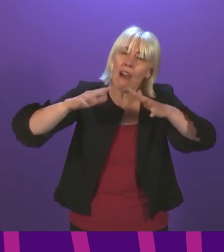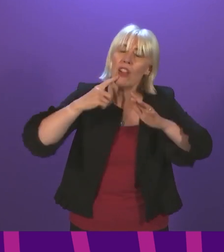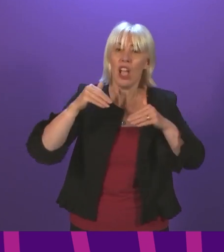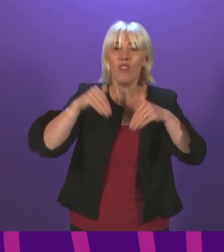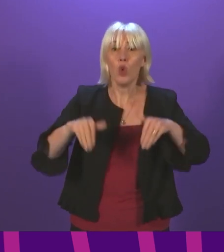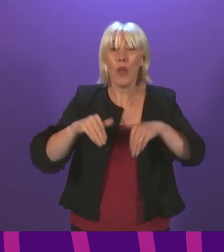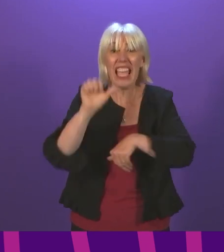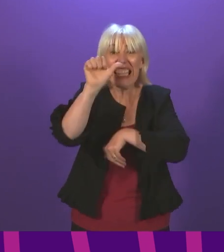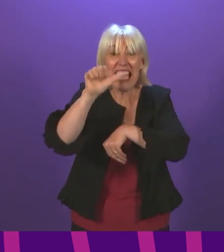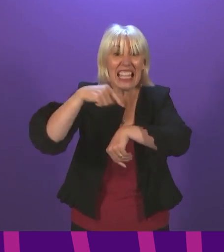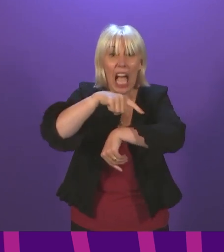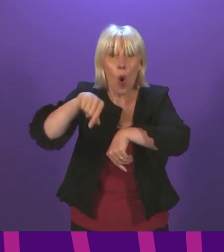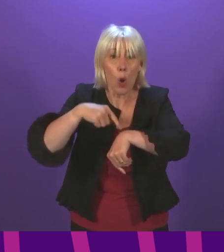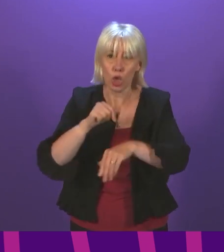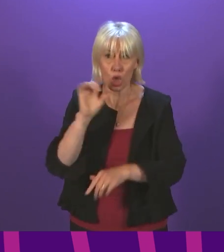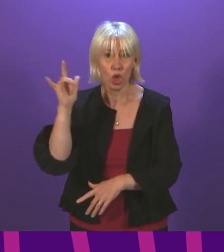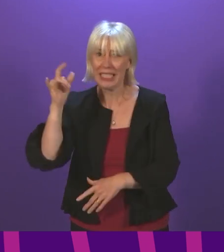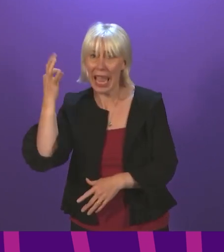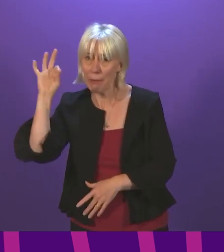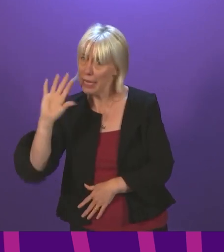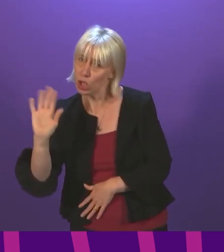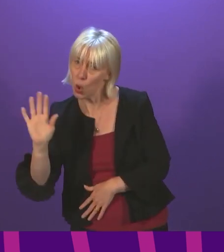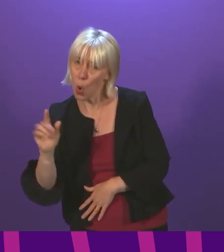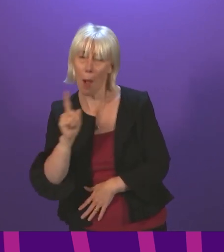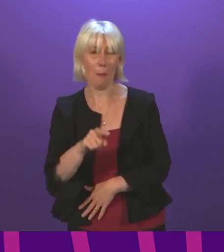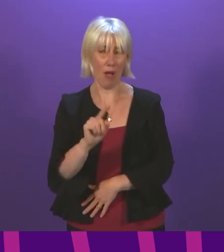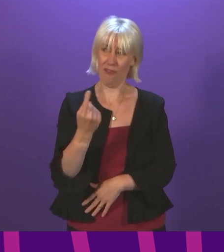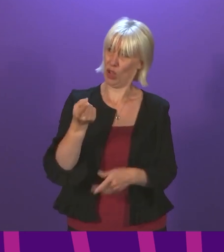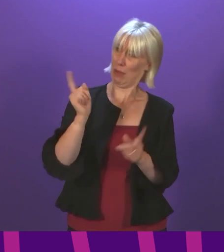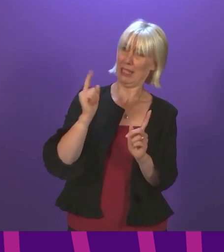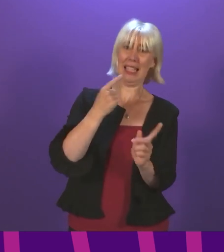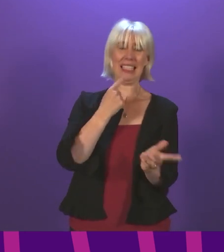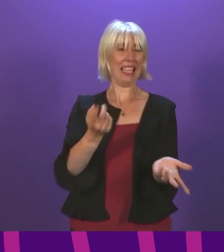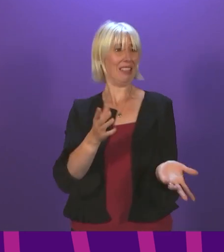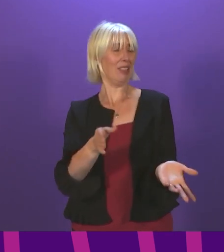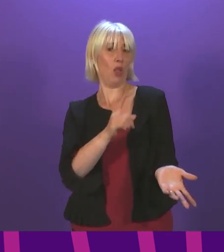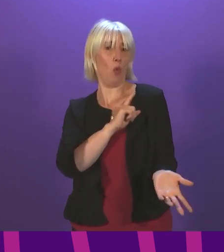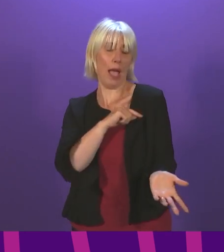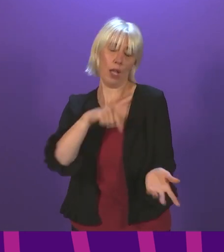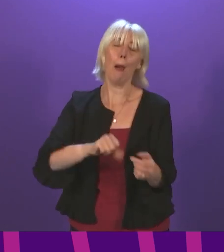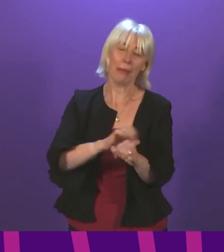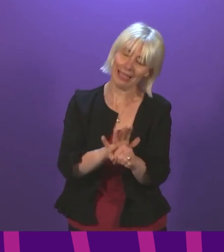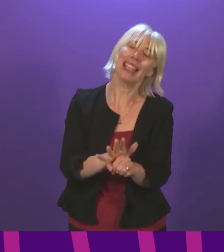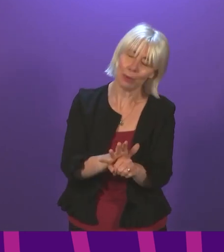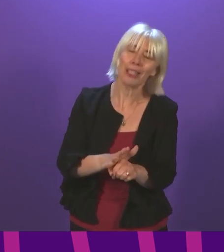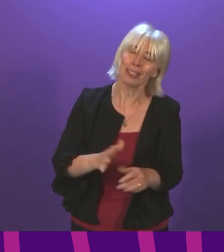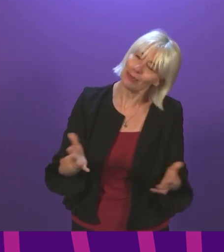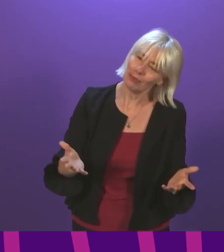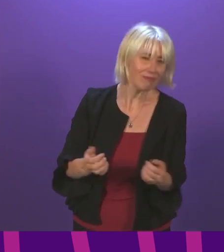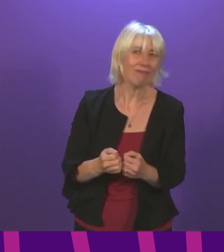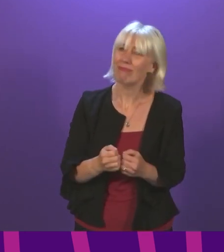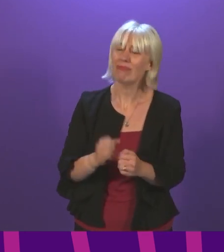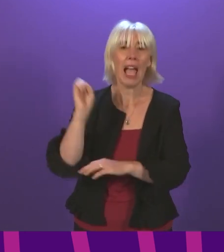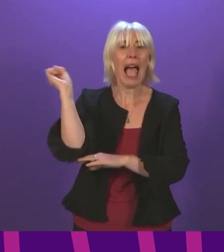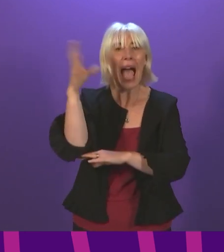for six hours, not 10 minutes. And the first minister tries to say this is because of the pandemic. Our ambulance